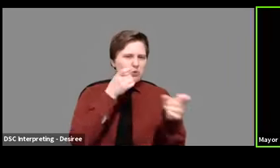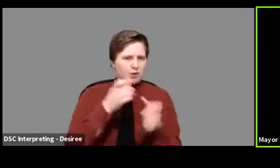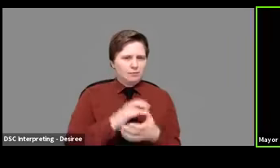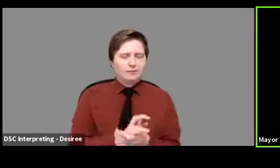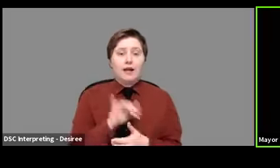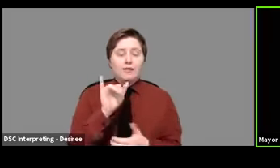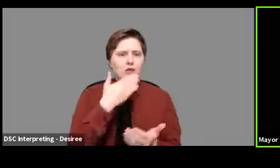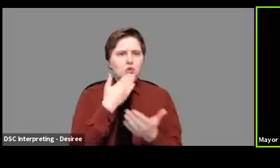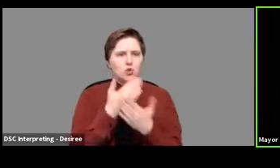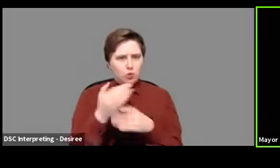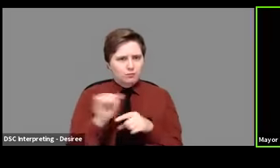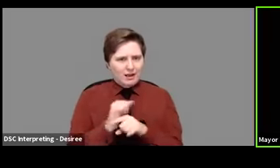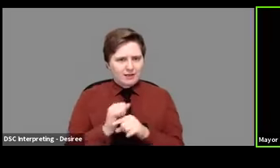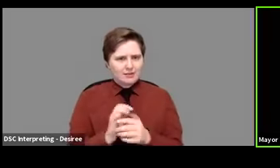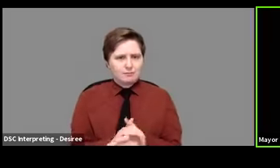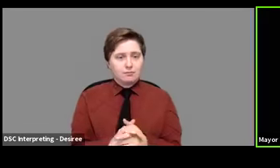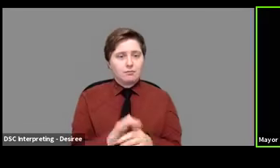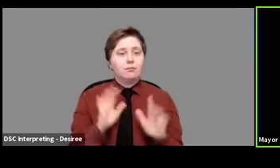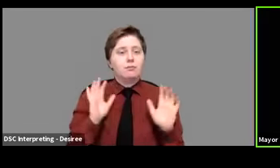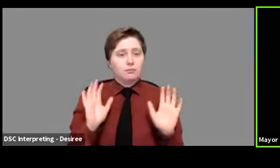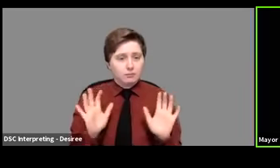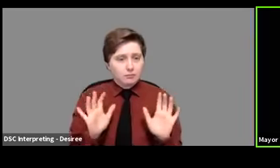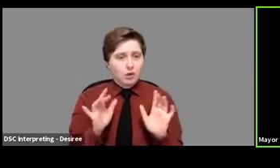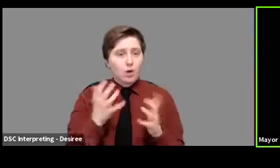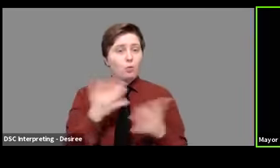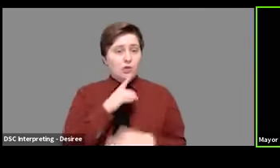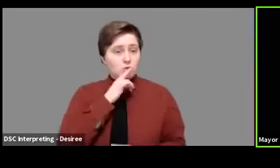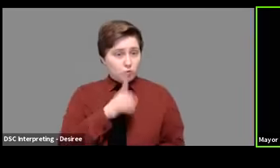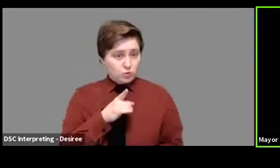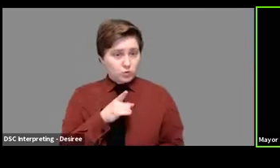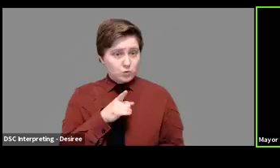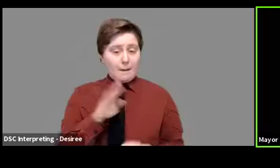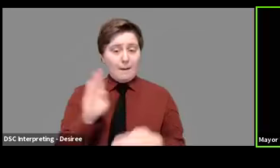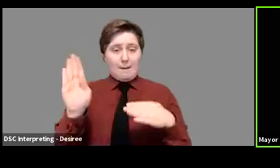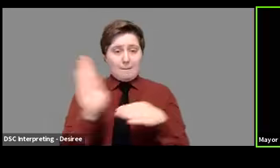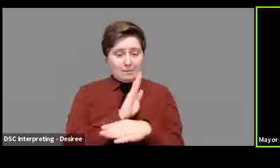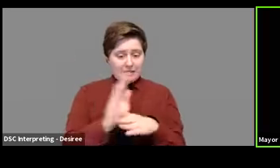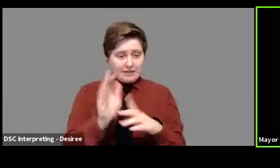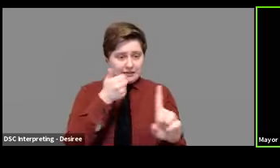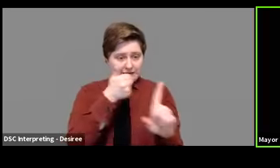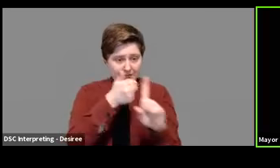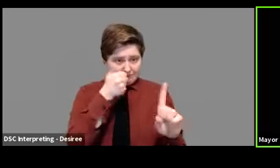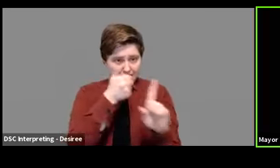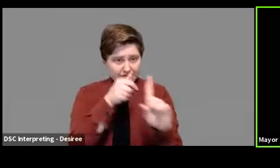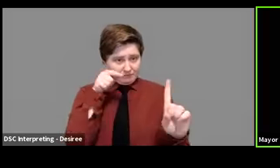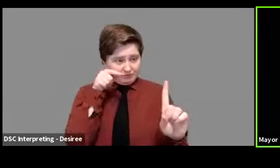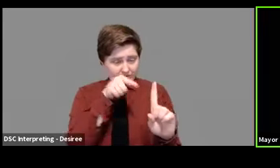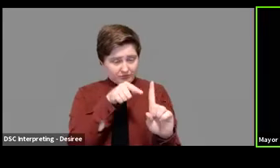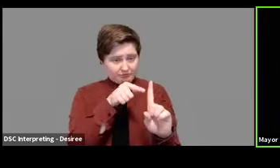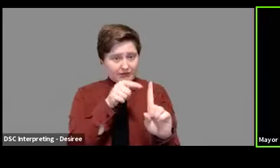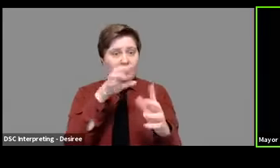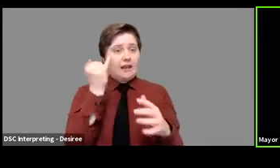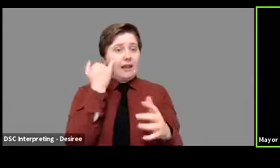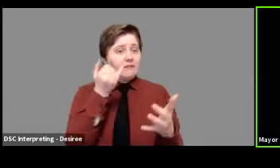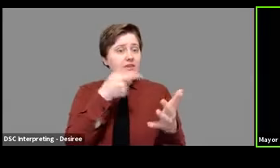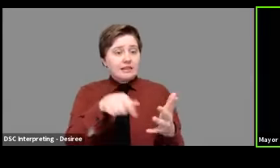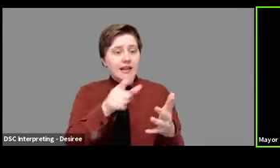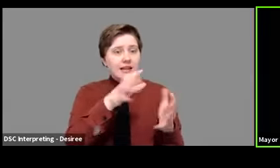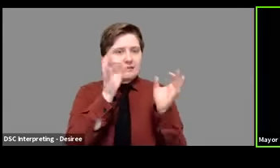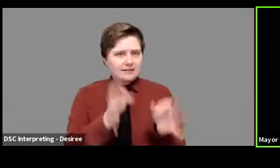Um, it is the case that businesses, um, who choose to do so